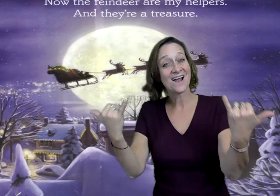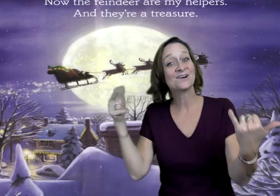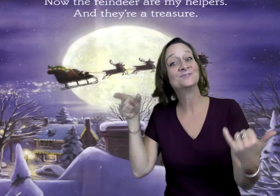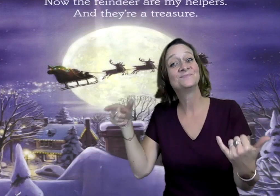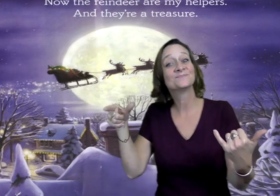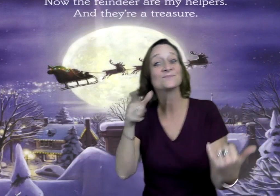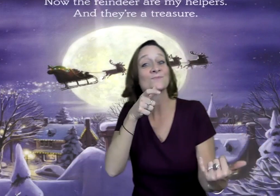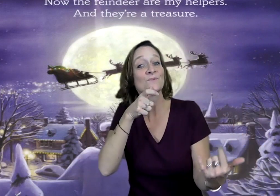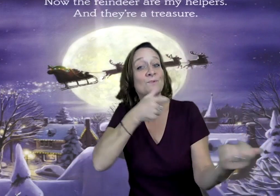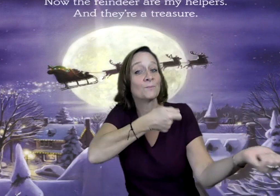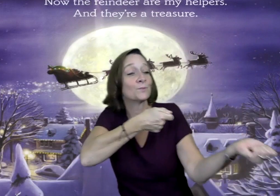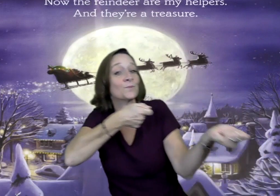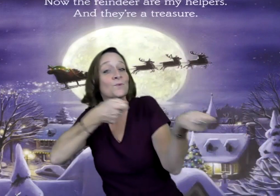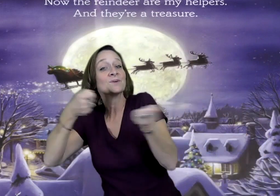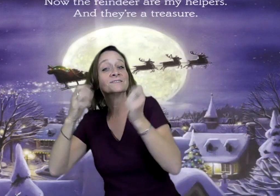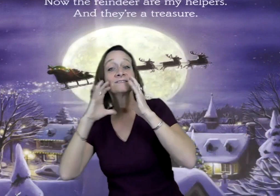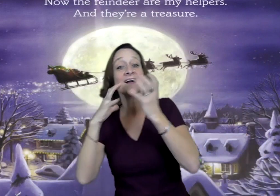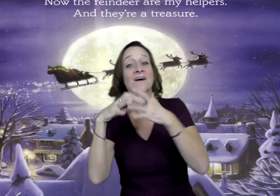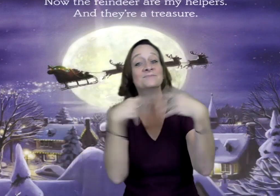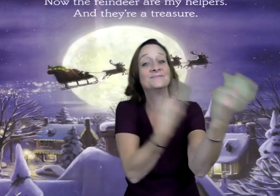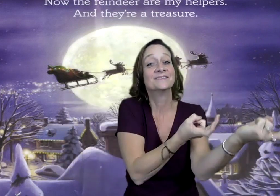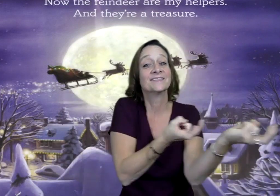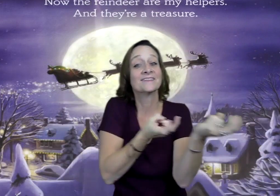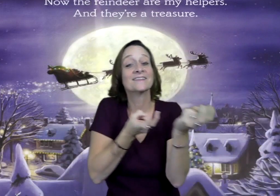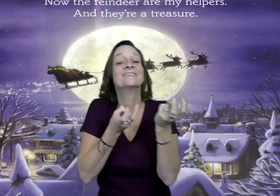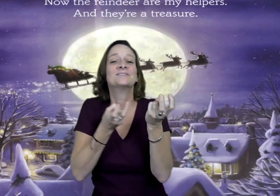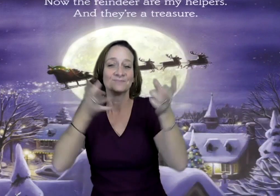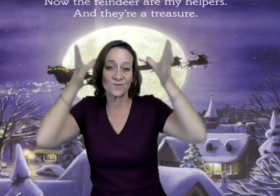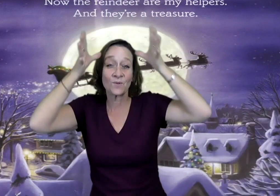Now, the reindeer are my helpers.